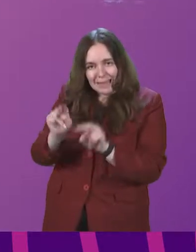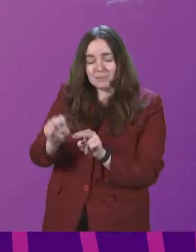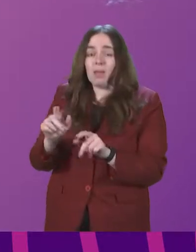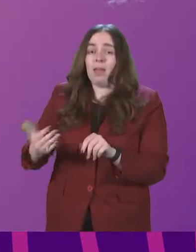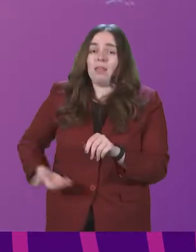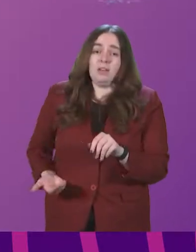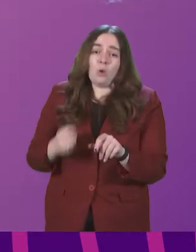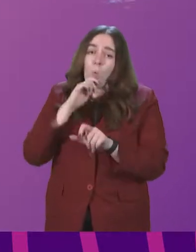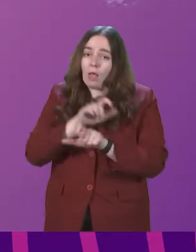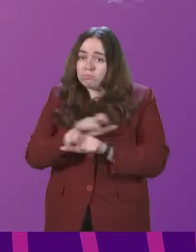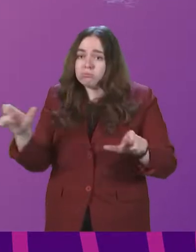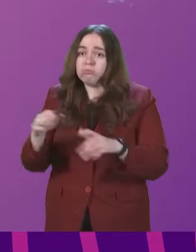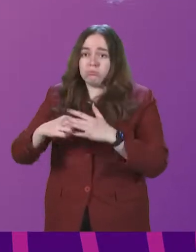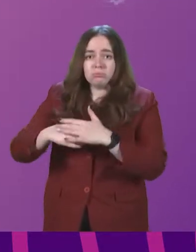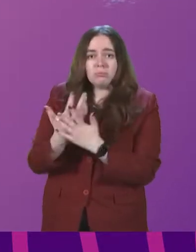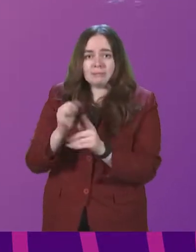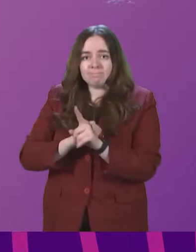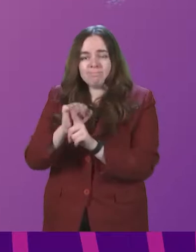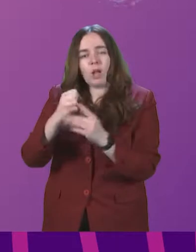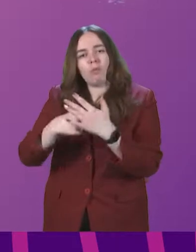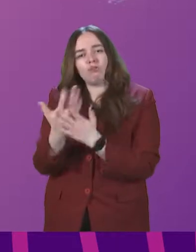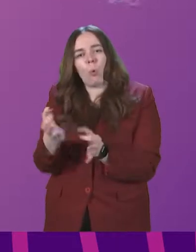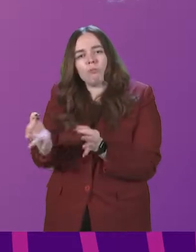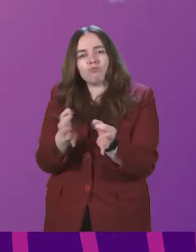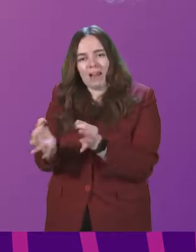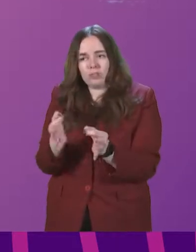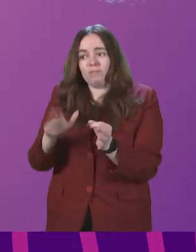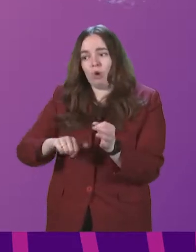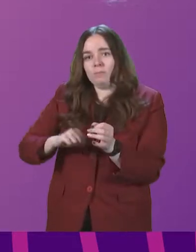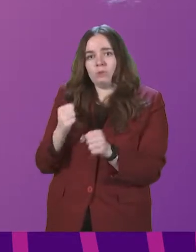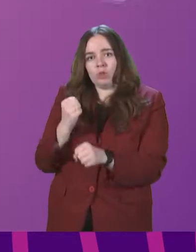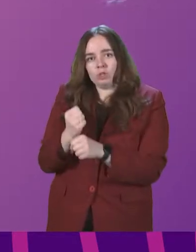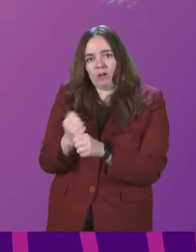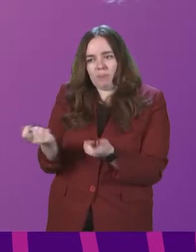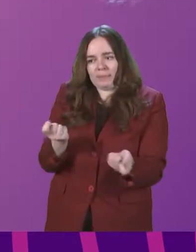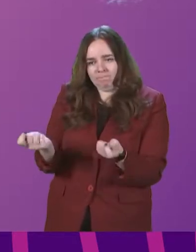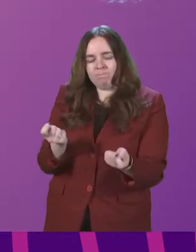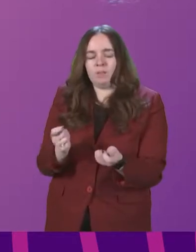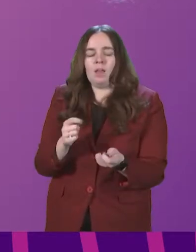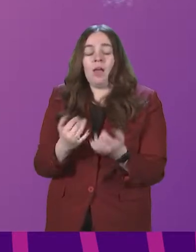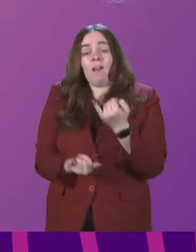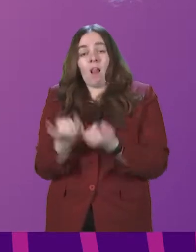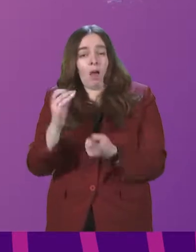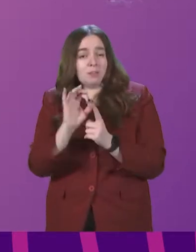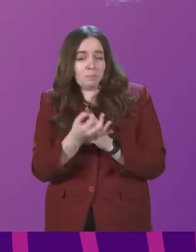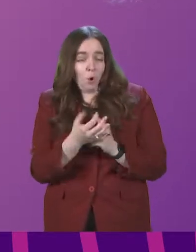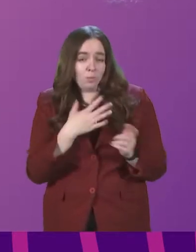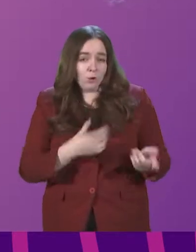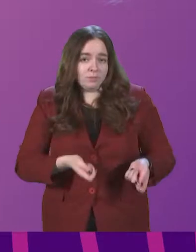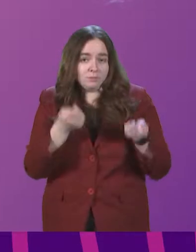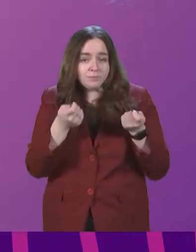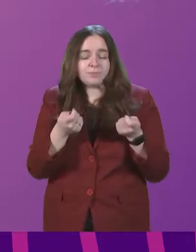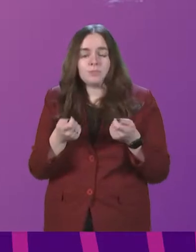commercial and its growth strategy under the Scottish Government ownership. And the last point I would make, Presiding Officer, is that obviously